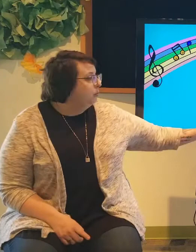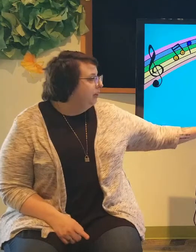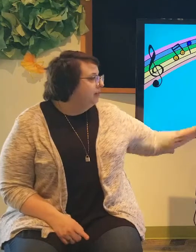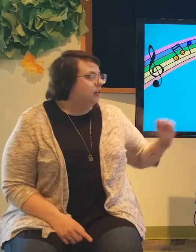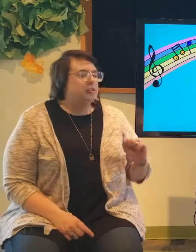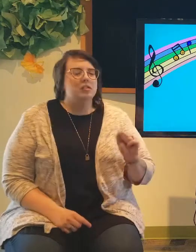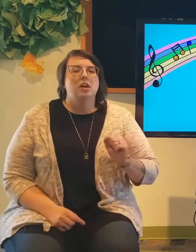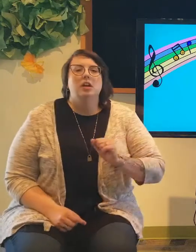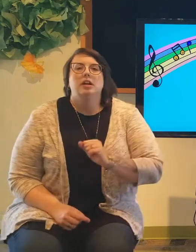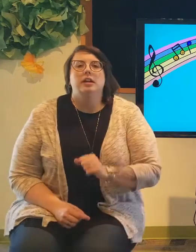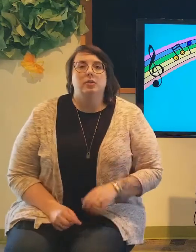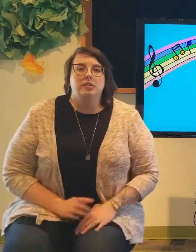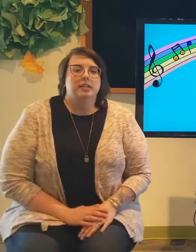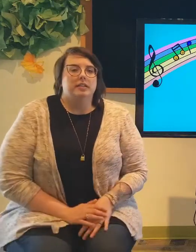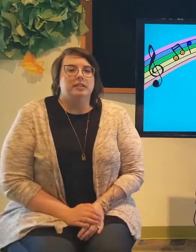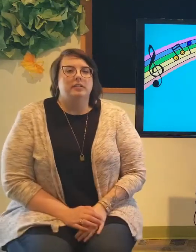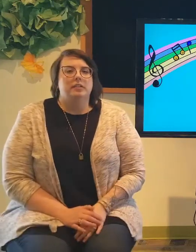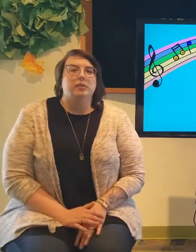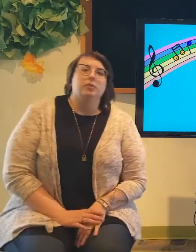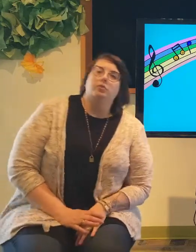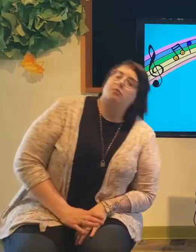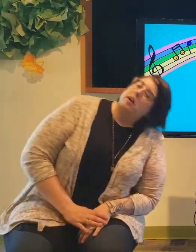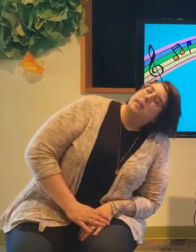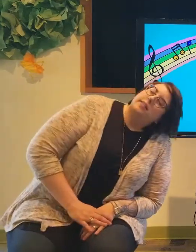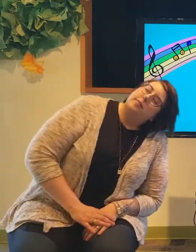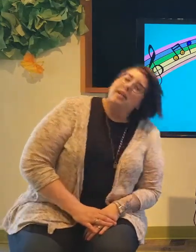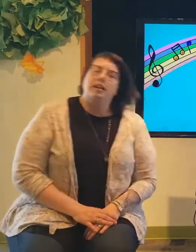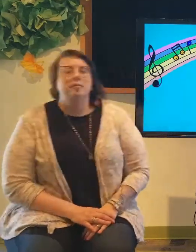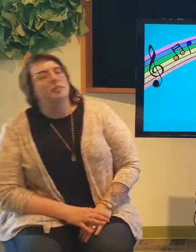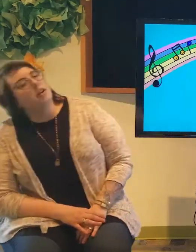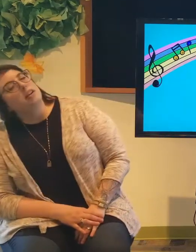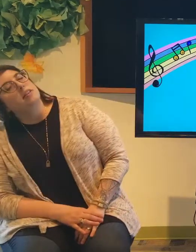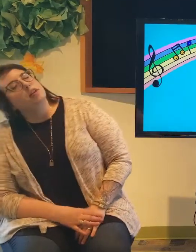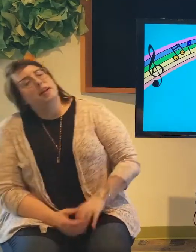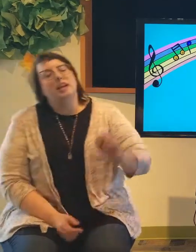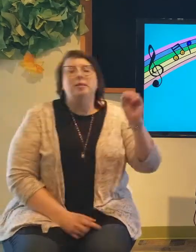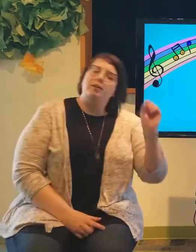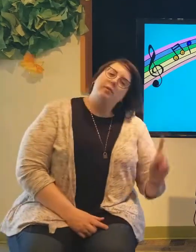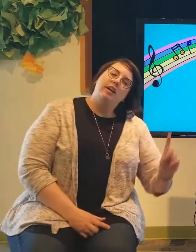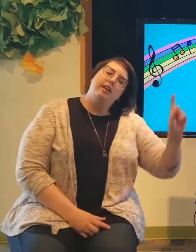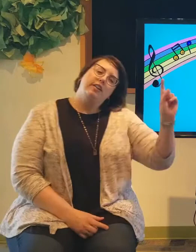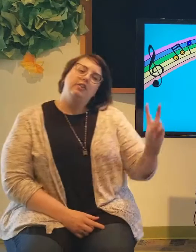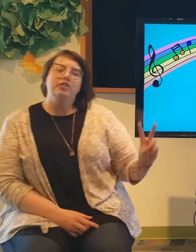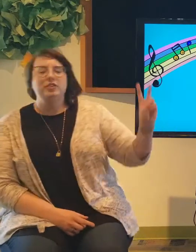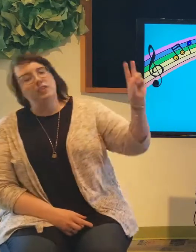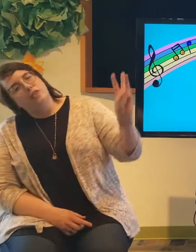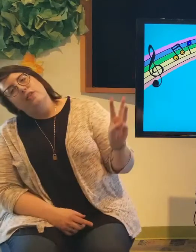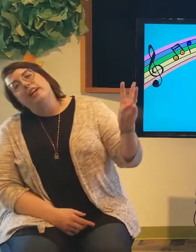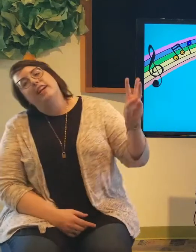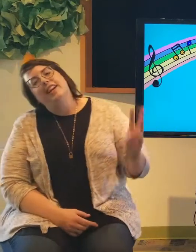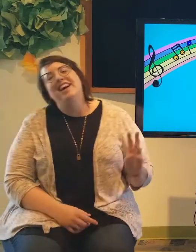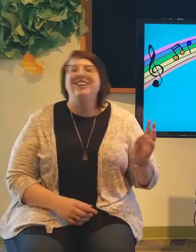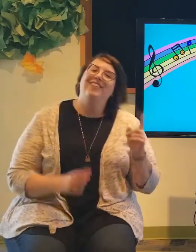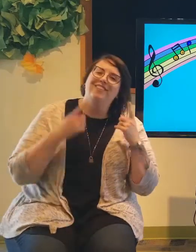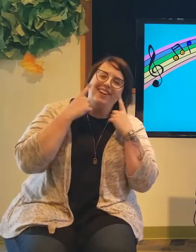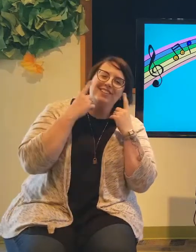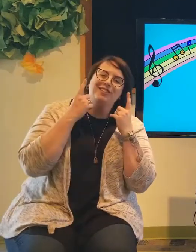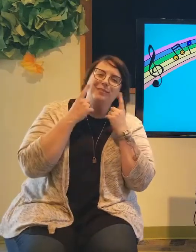one verse. And it goes like this. goes, rock the baby, rock the baby. One, two, three. Watch the